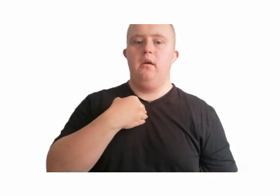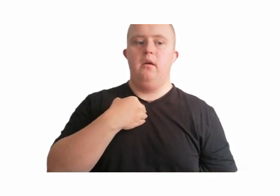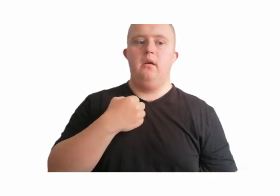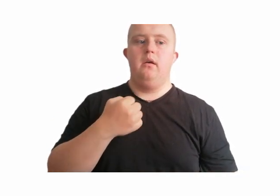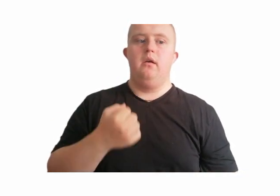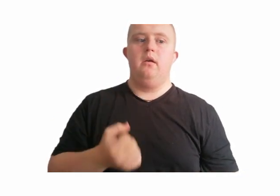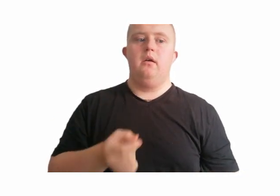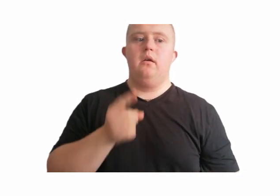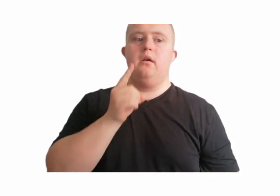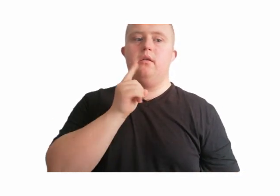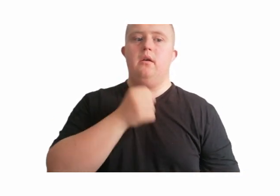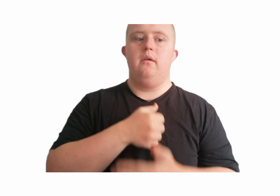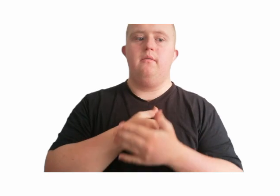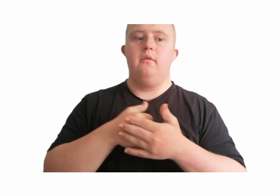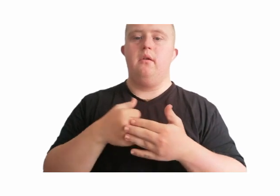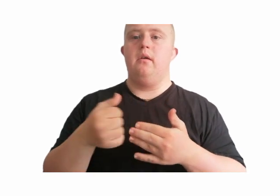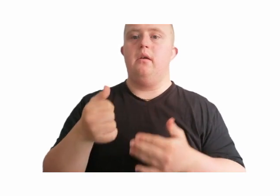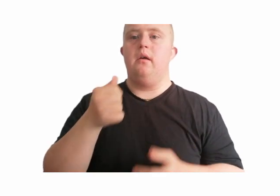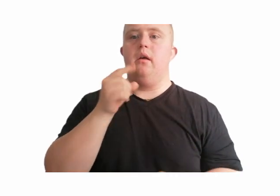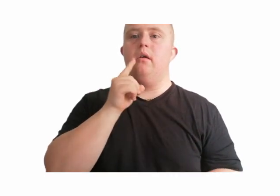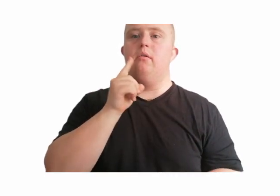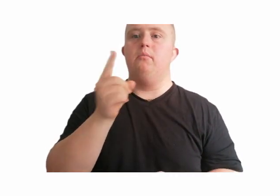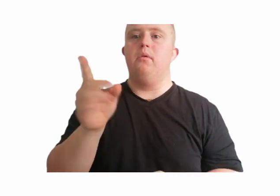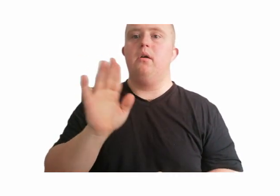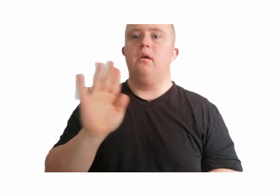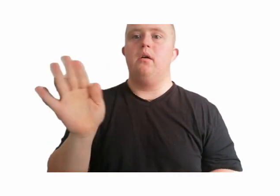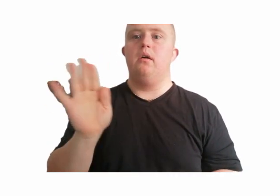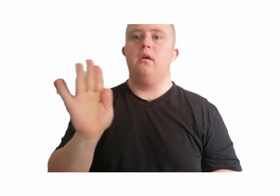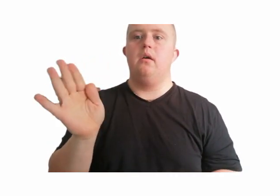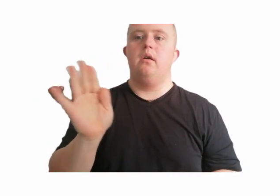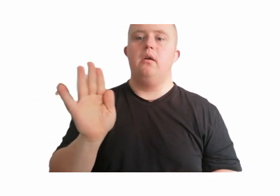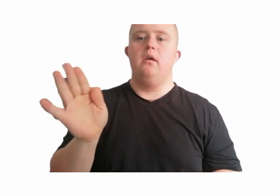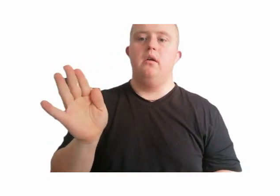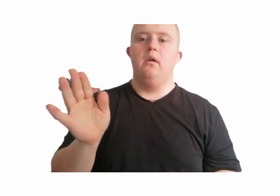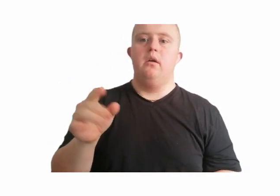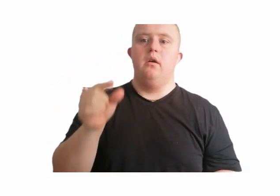You never said goodbye,